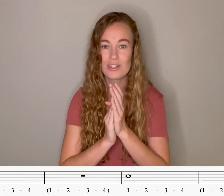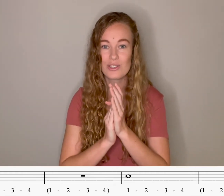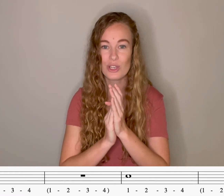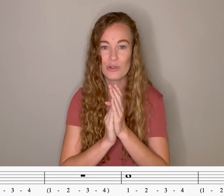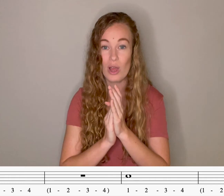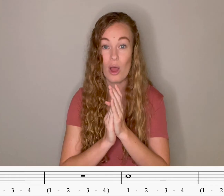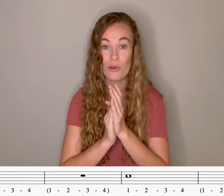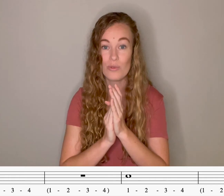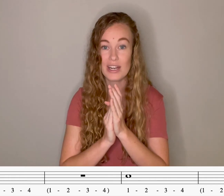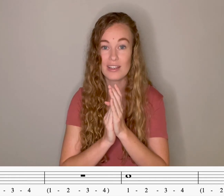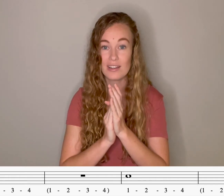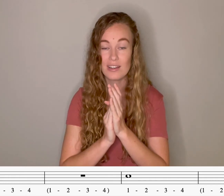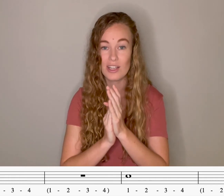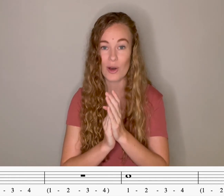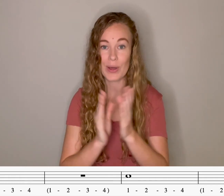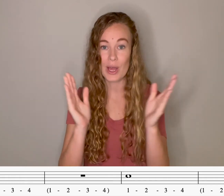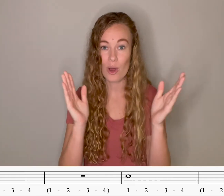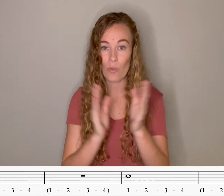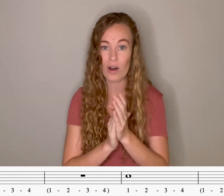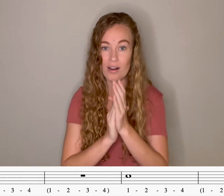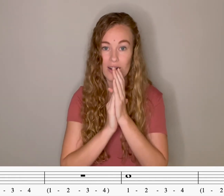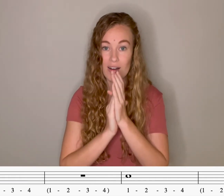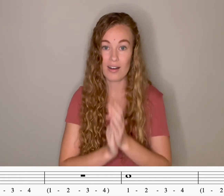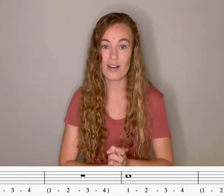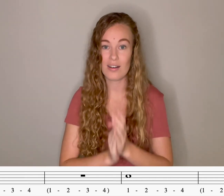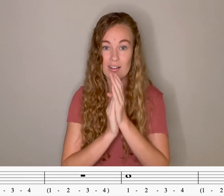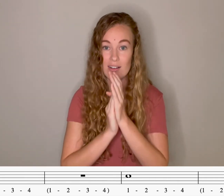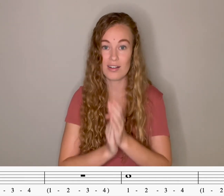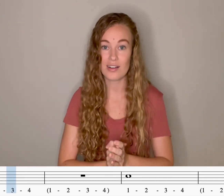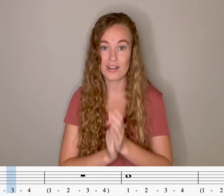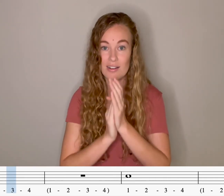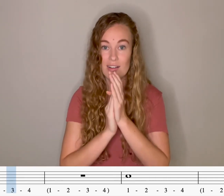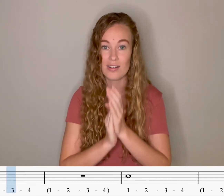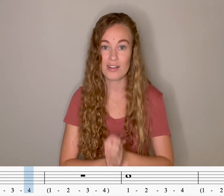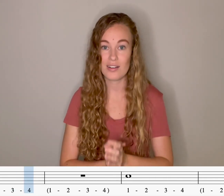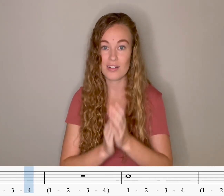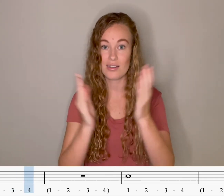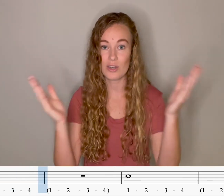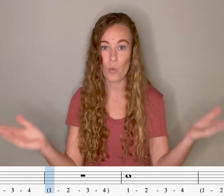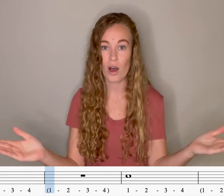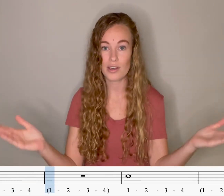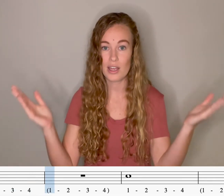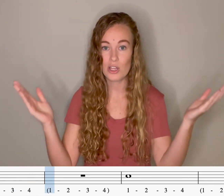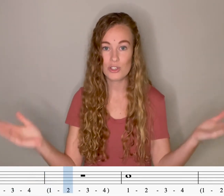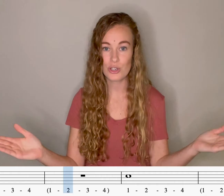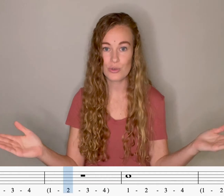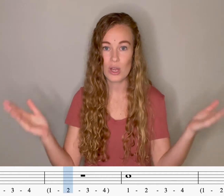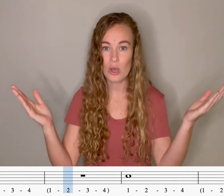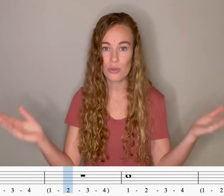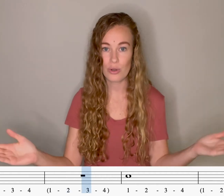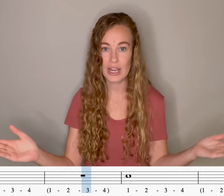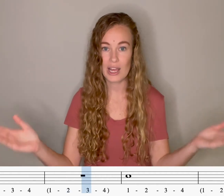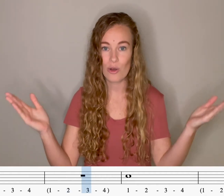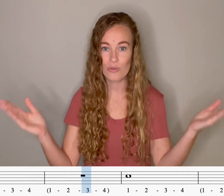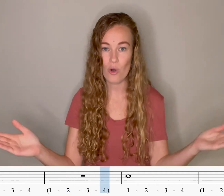two, ready, go. One, one, two, three, four.